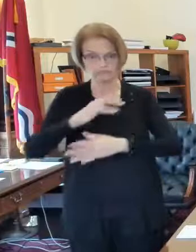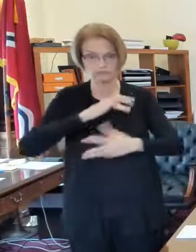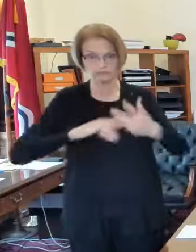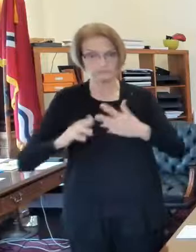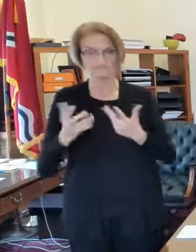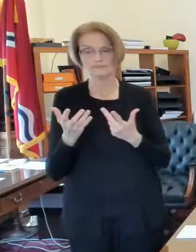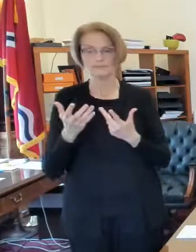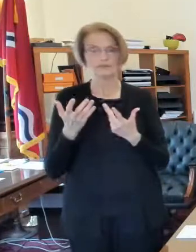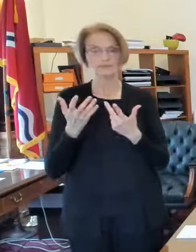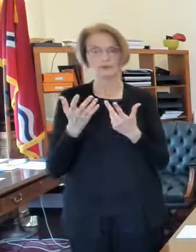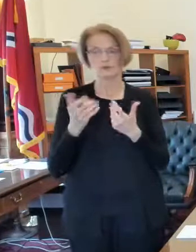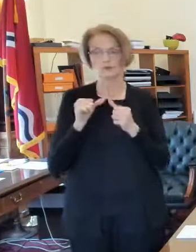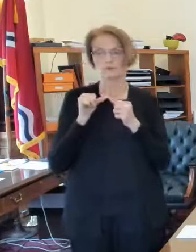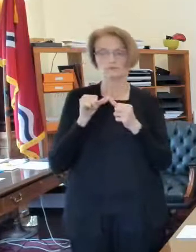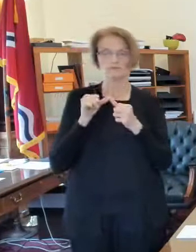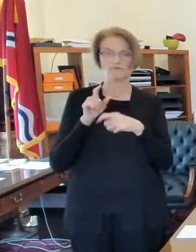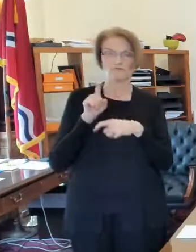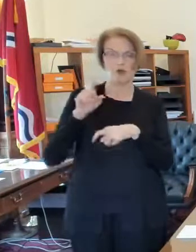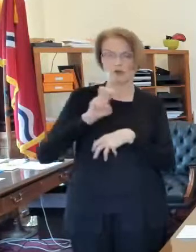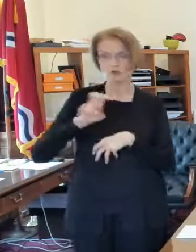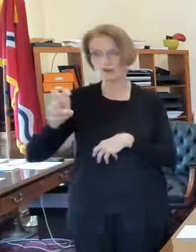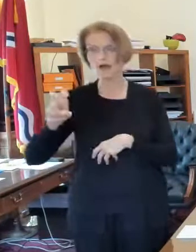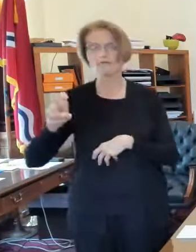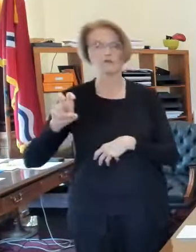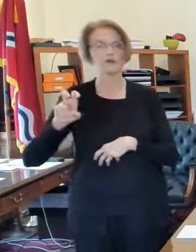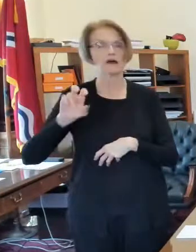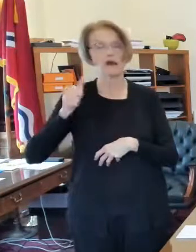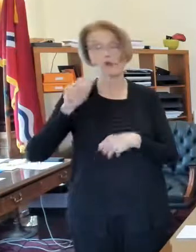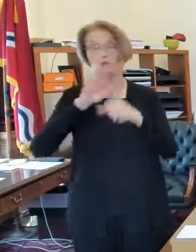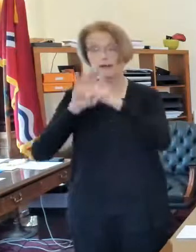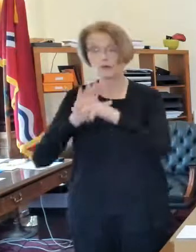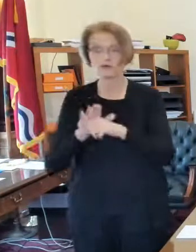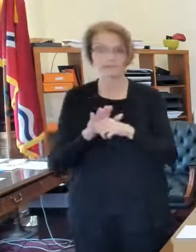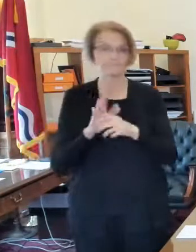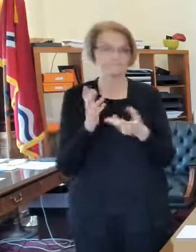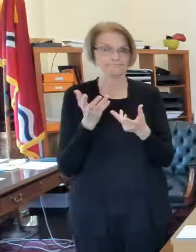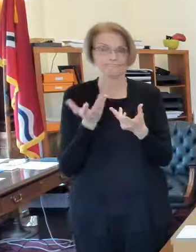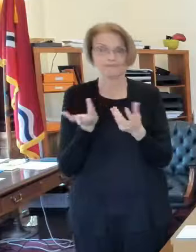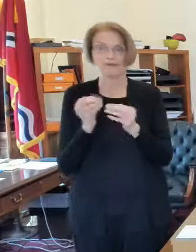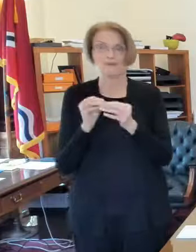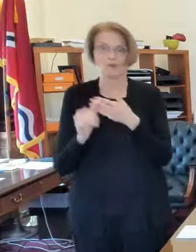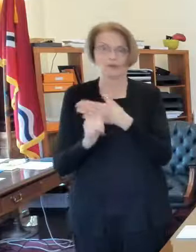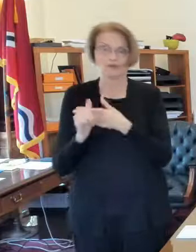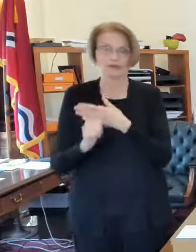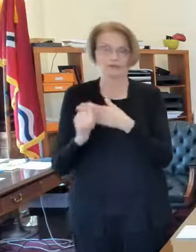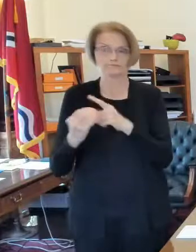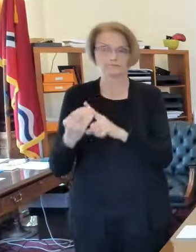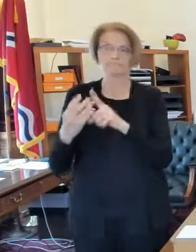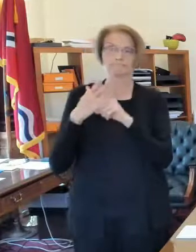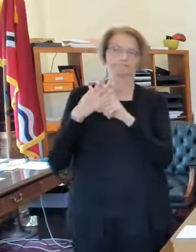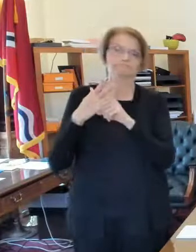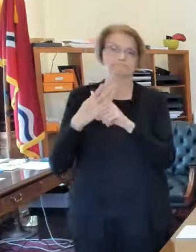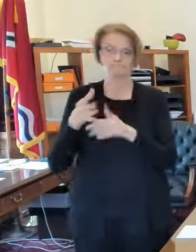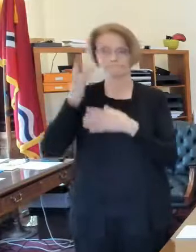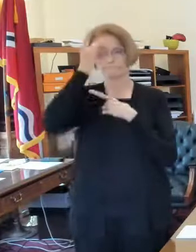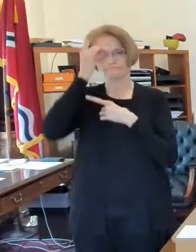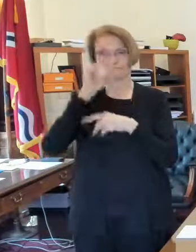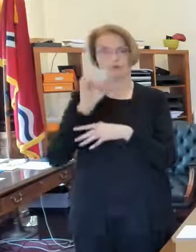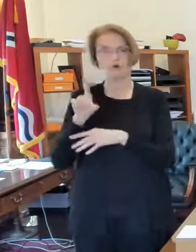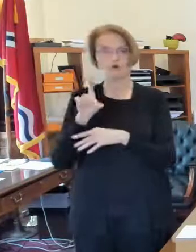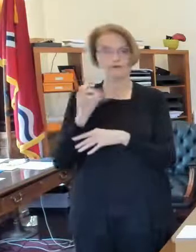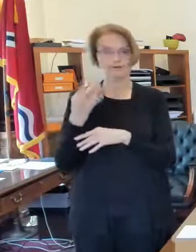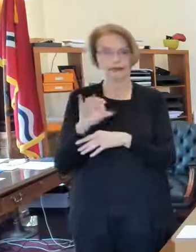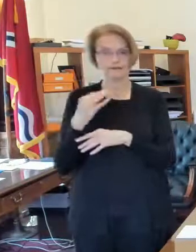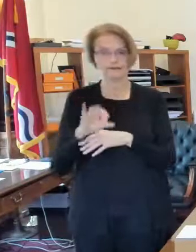travel or travel to um other jurisdictions can increase your risk for uh being exposed to covid 19 um over